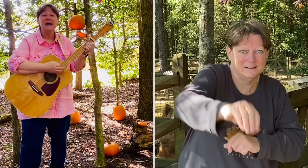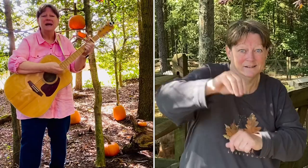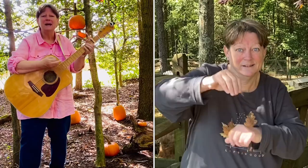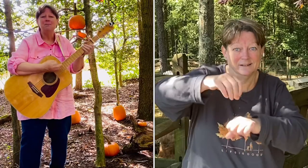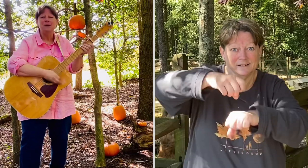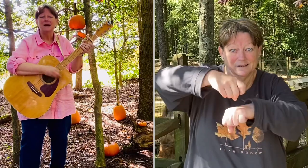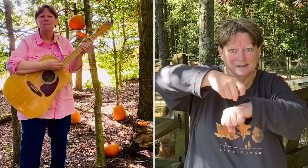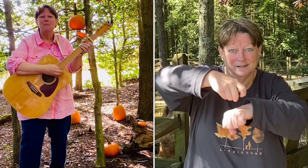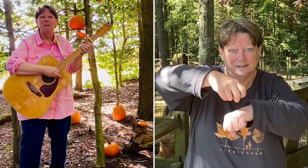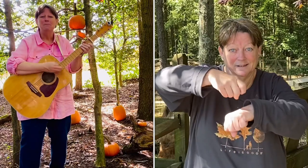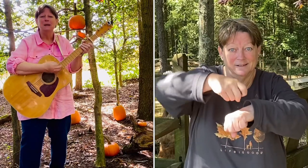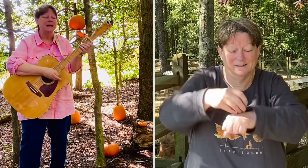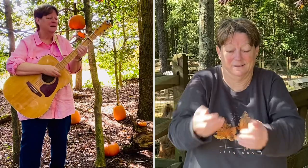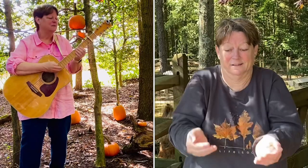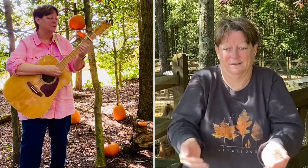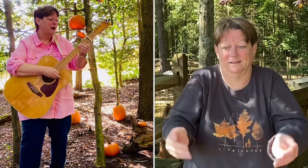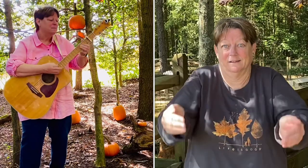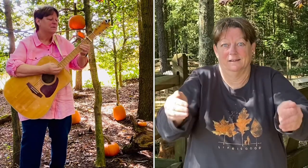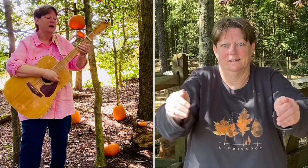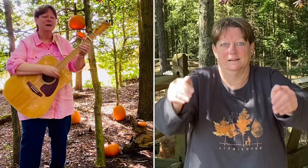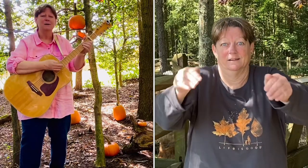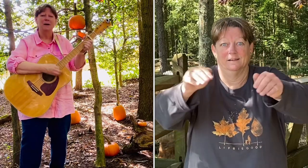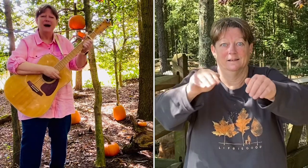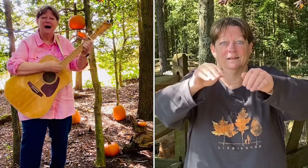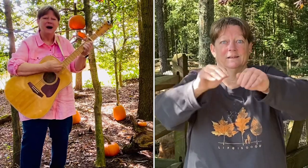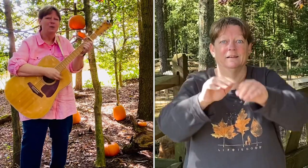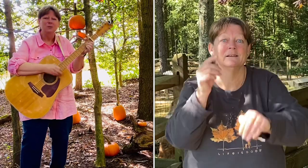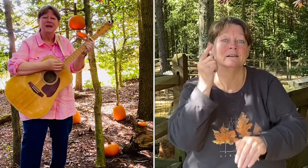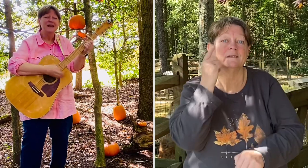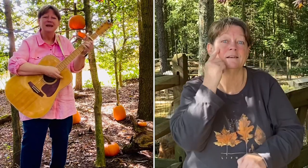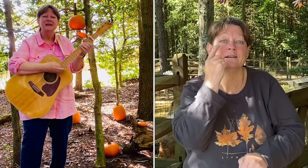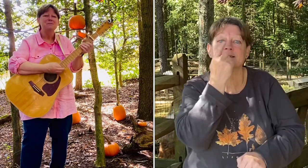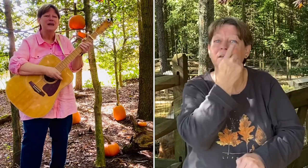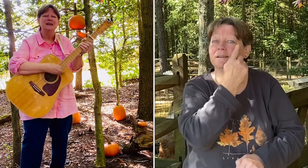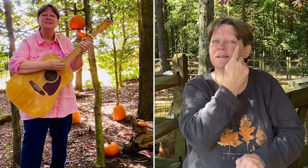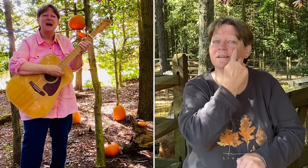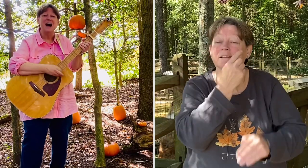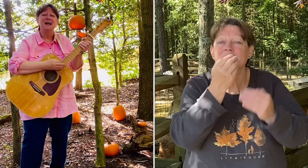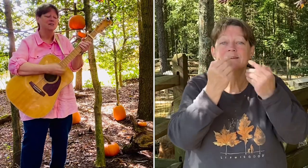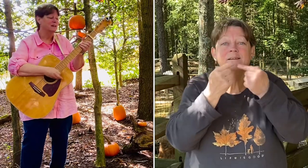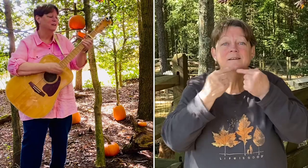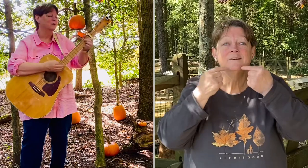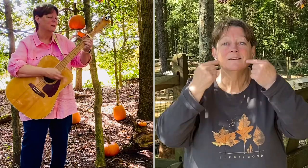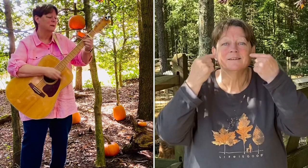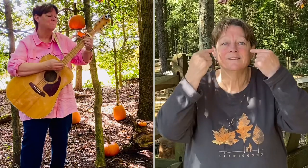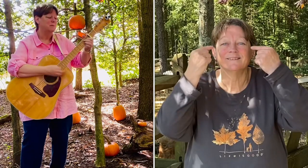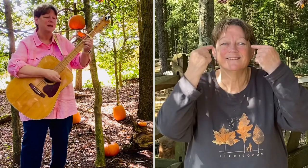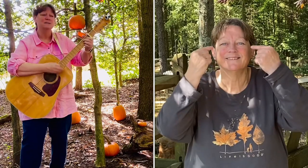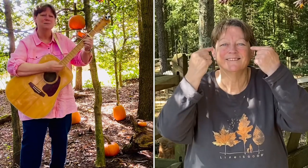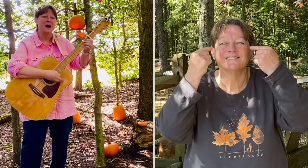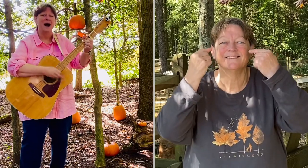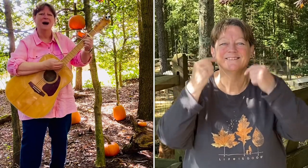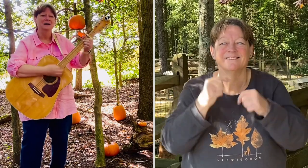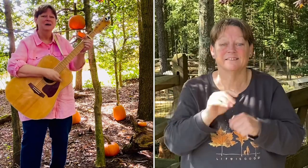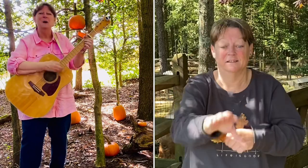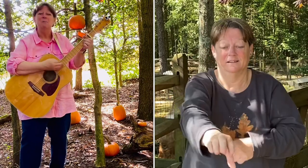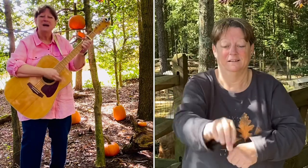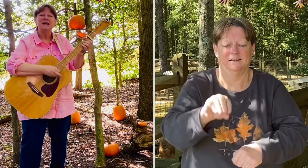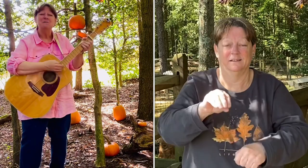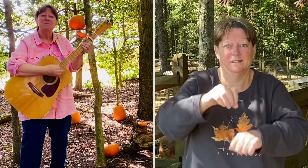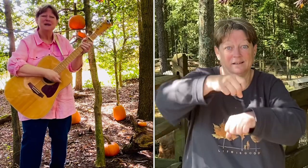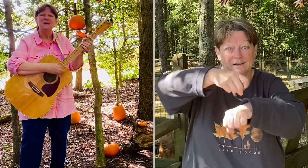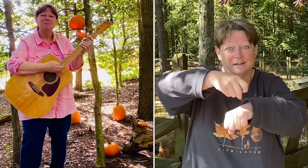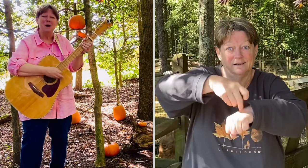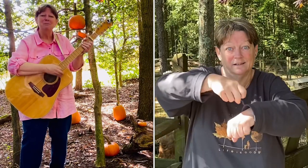pick a pick a pumpkin from the pile we can make his eyes and a great big smile